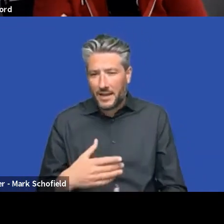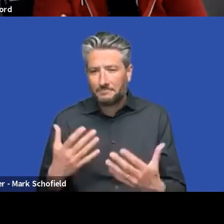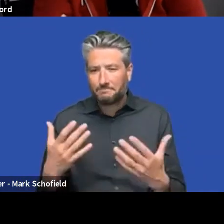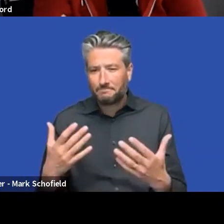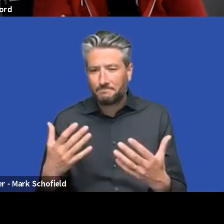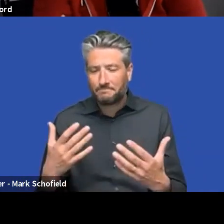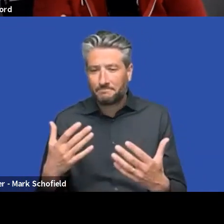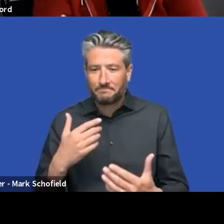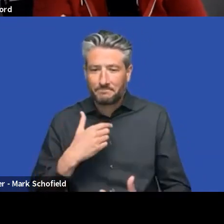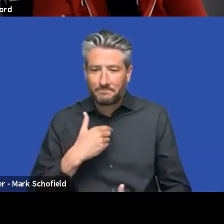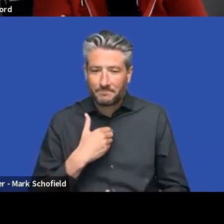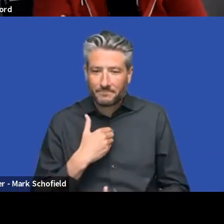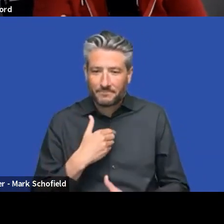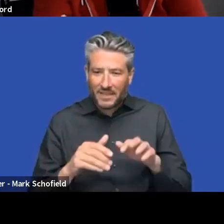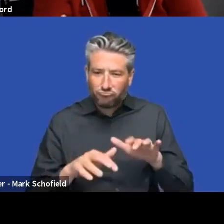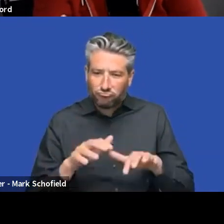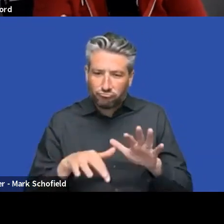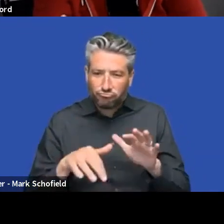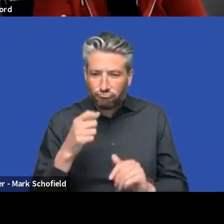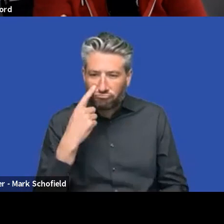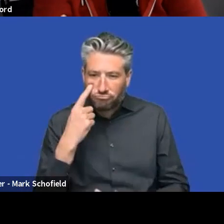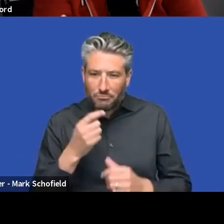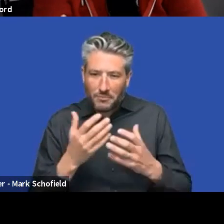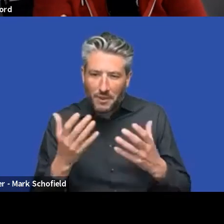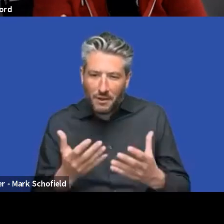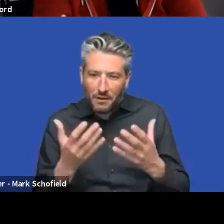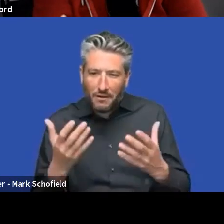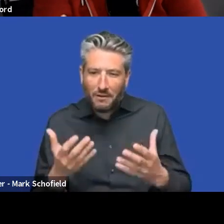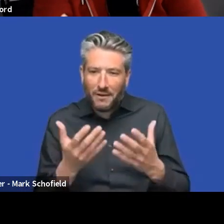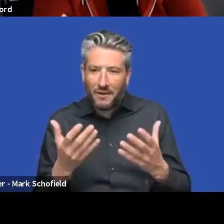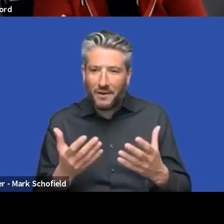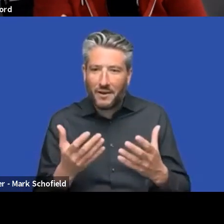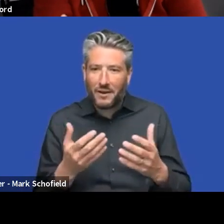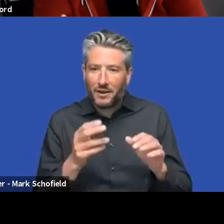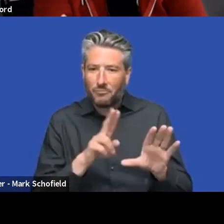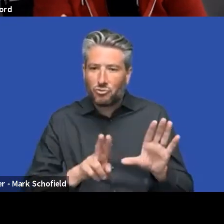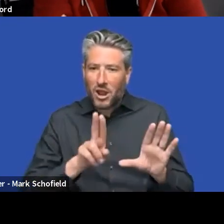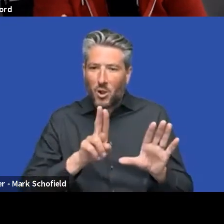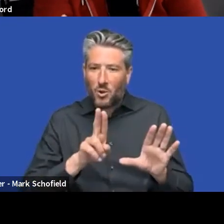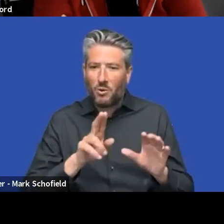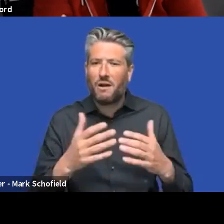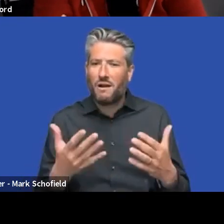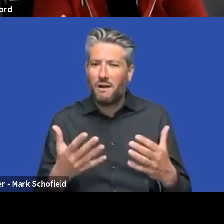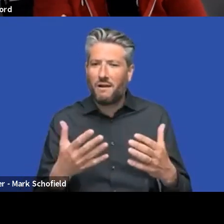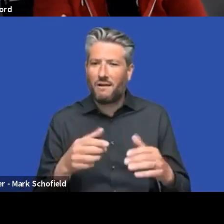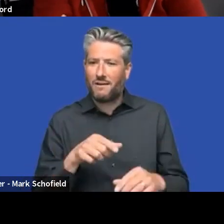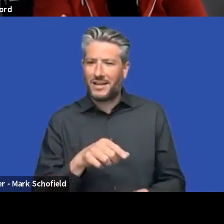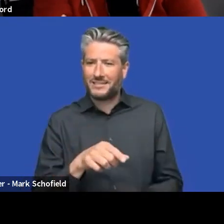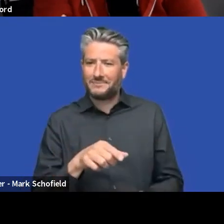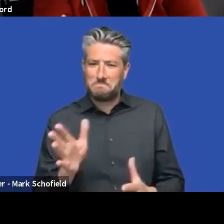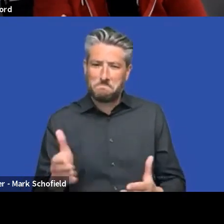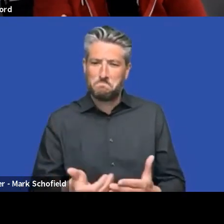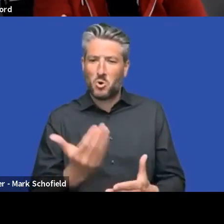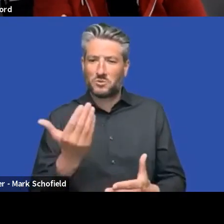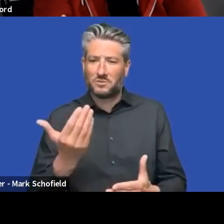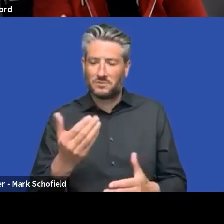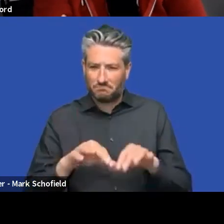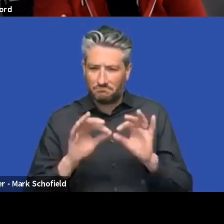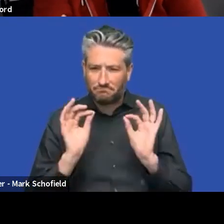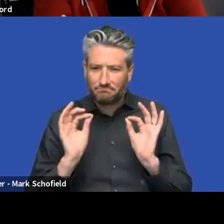it feels, uh, like a, like a modern front end application. Uh, I mean, I've been, I've been dogfooding the UI library on, one of